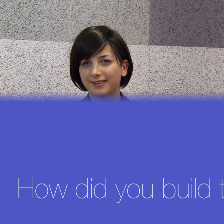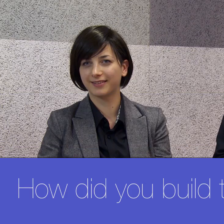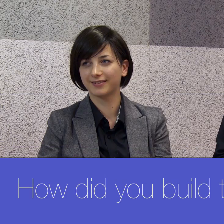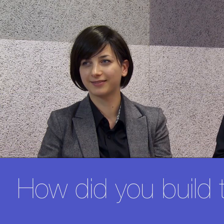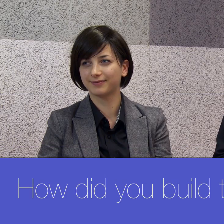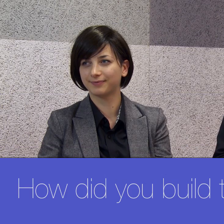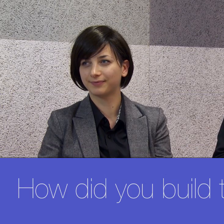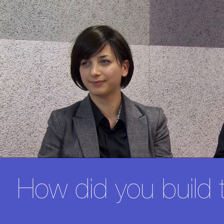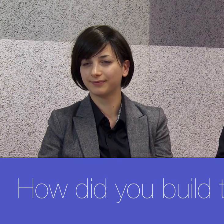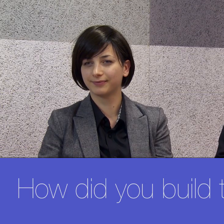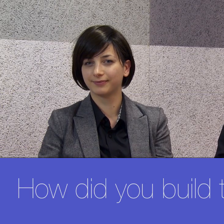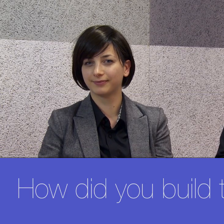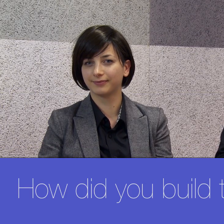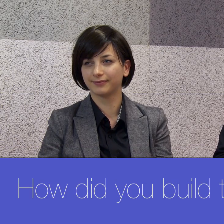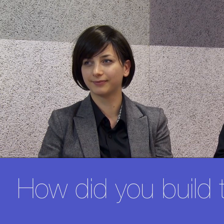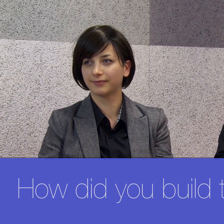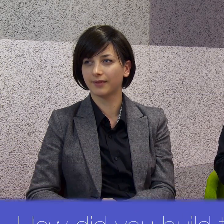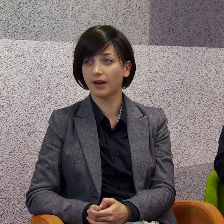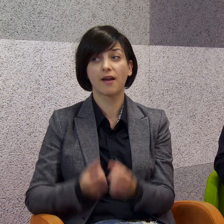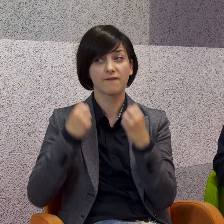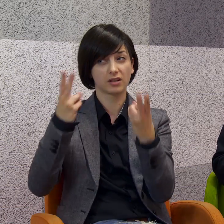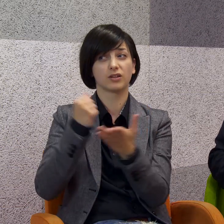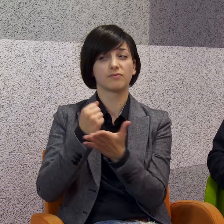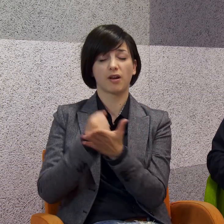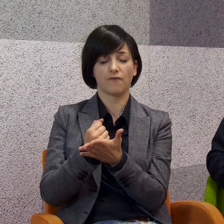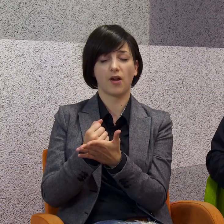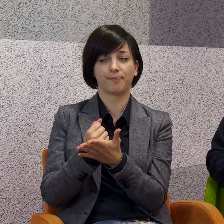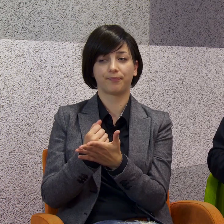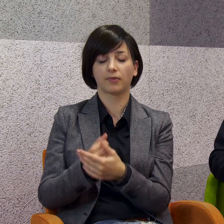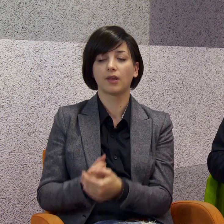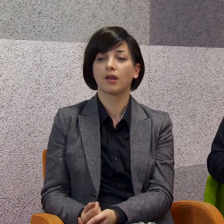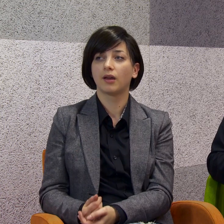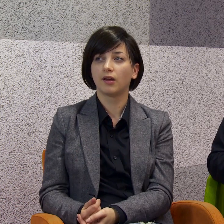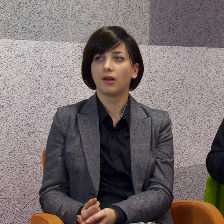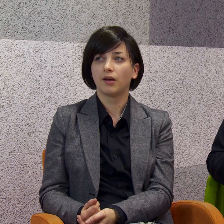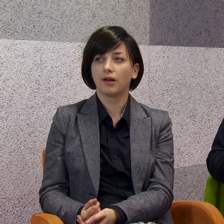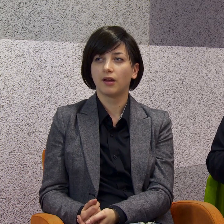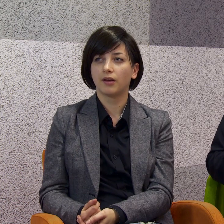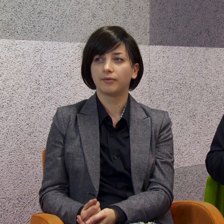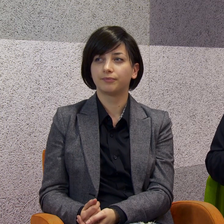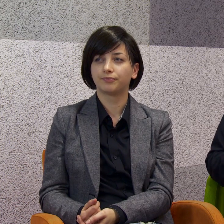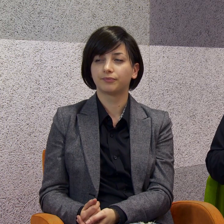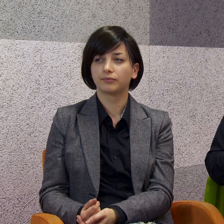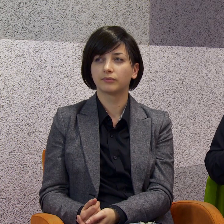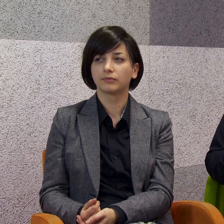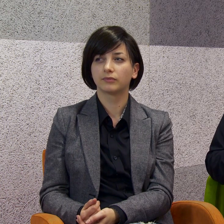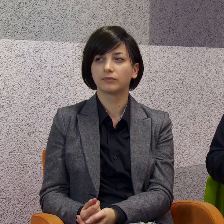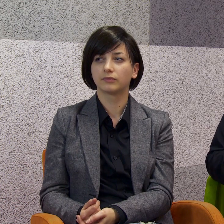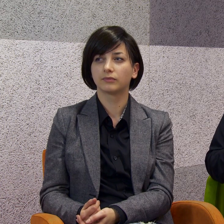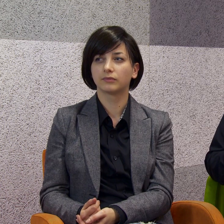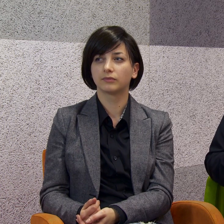What is very important for us is the fact that to communicate with deaf